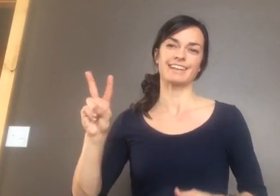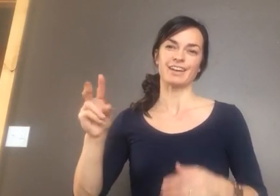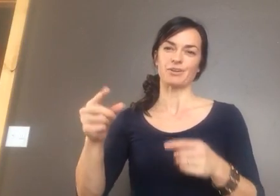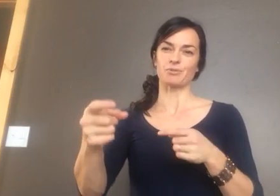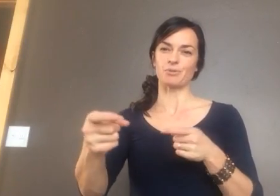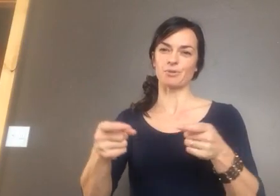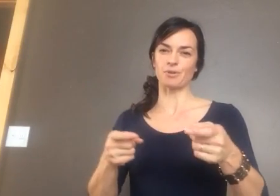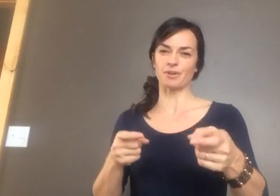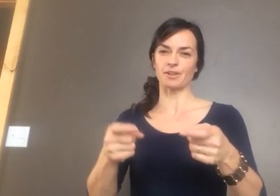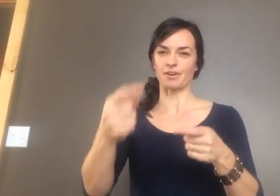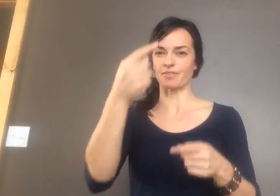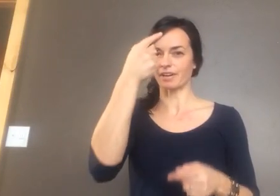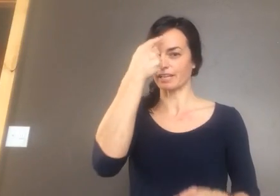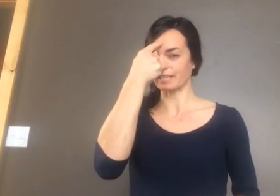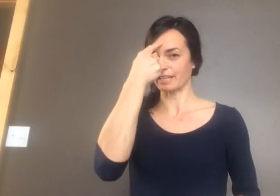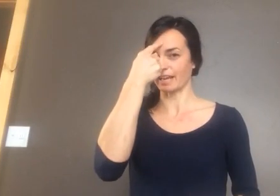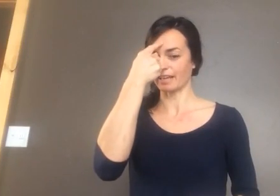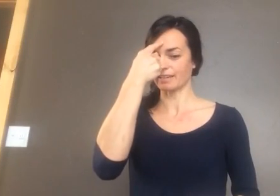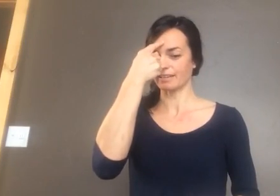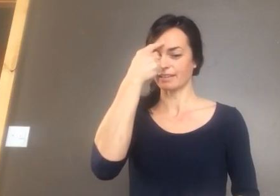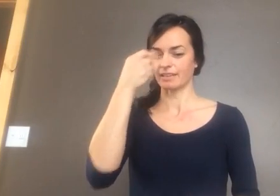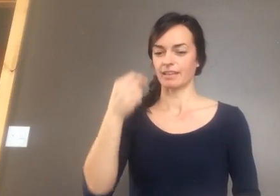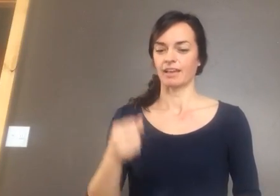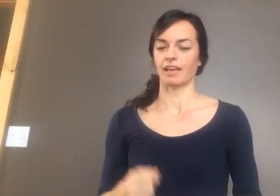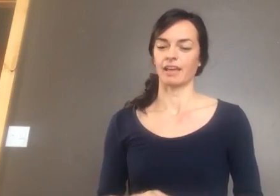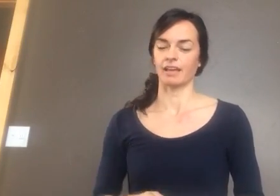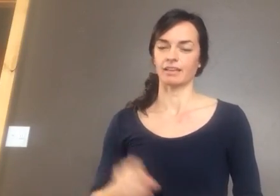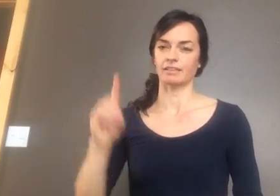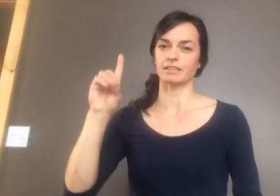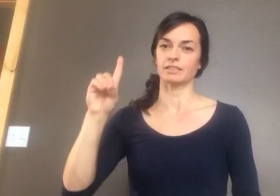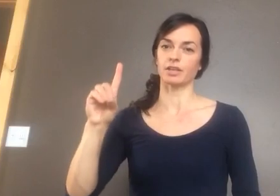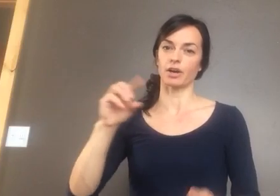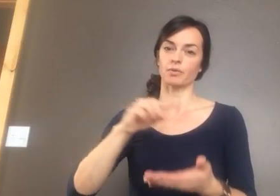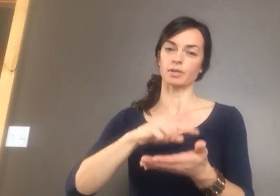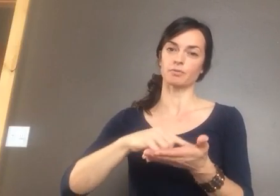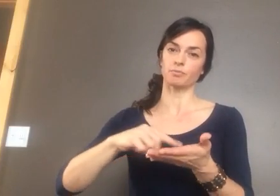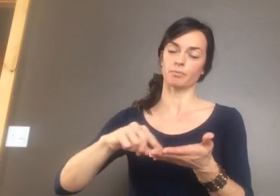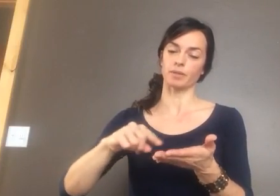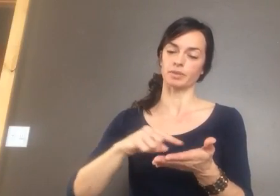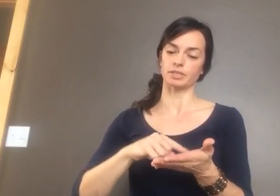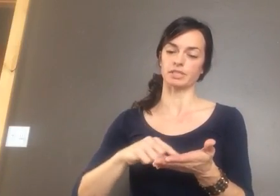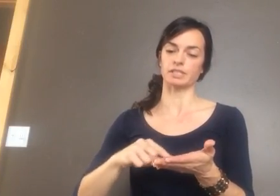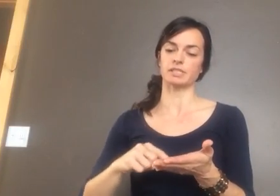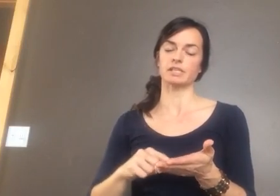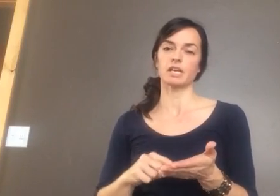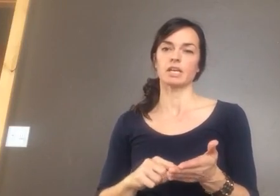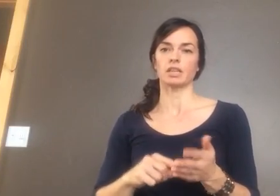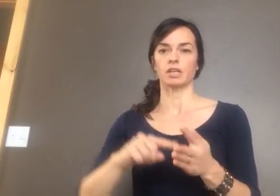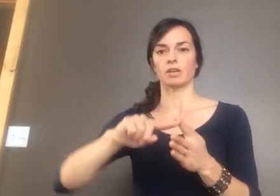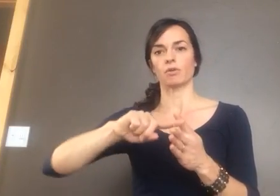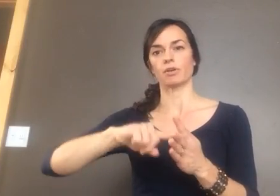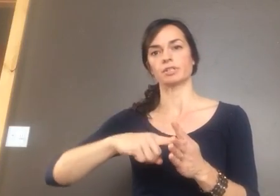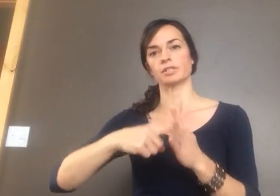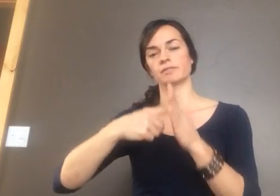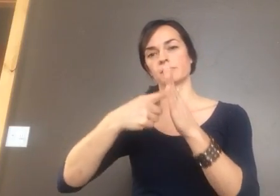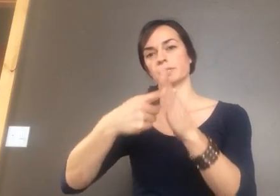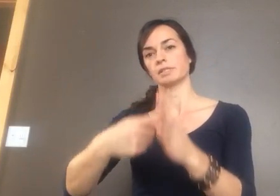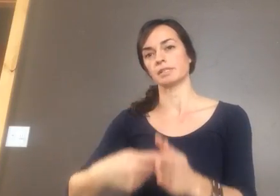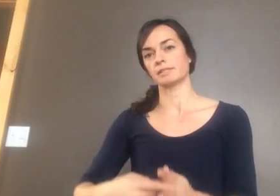Victoria's rule over India. And Darwin publishes The Origin of Species.